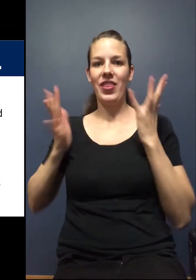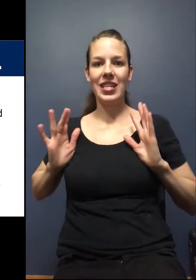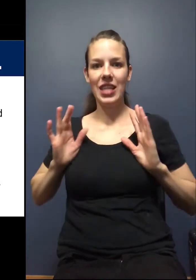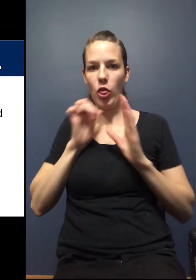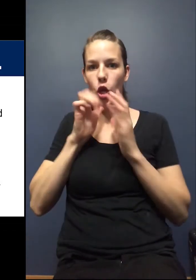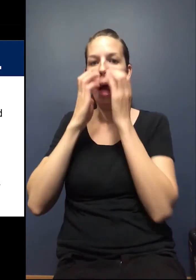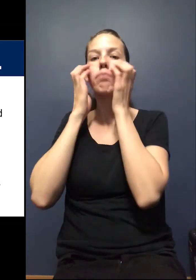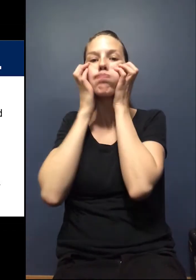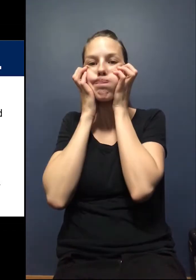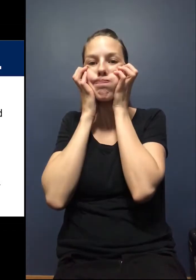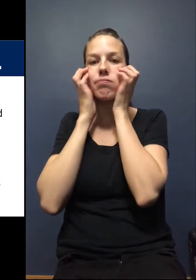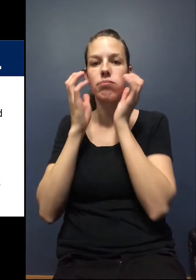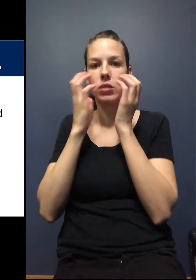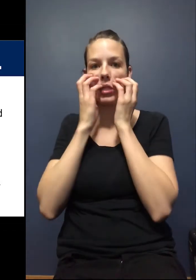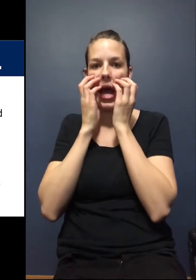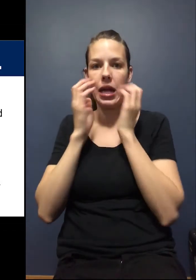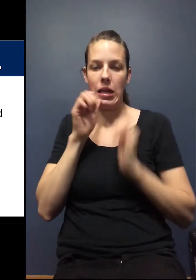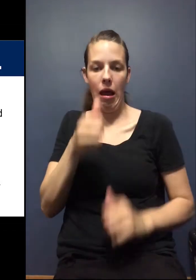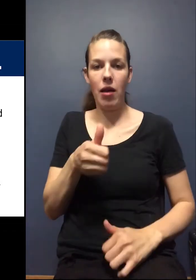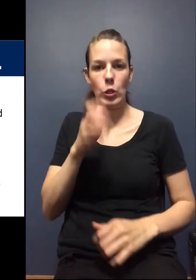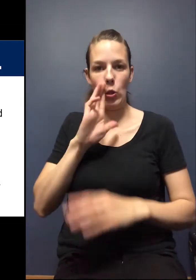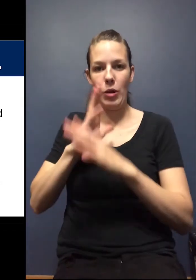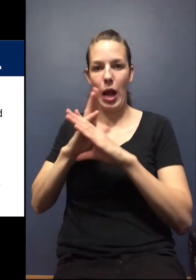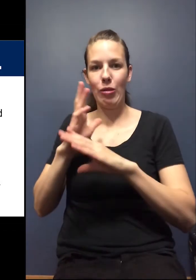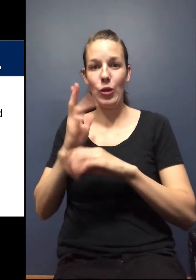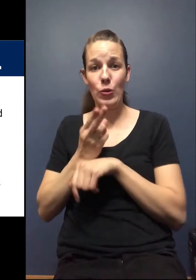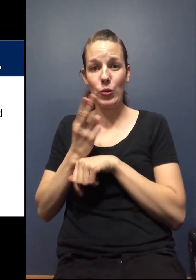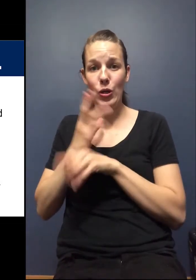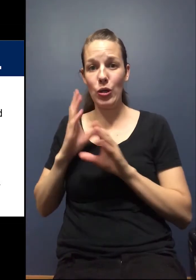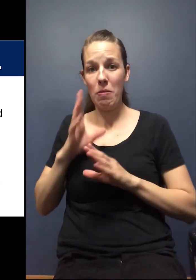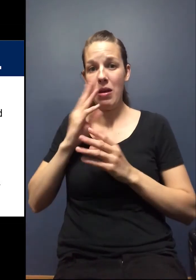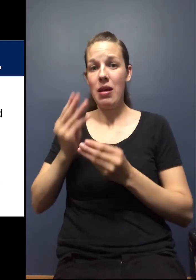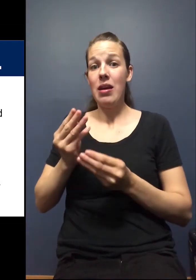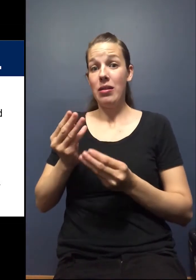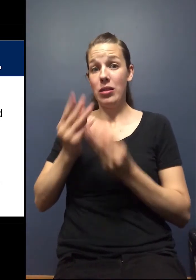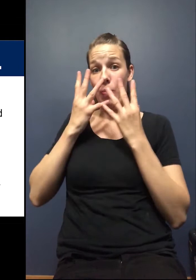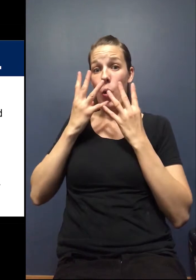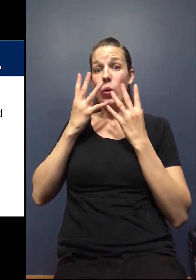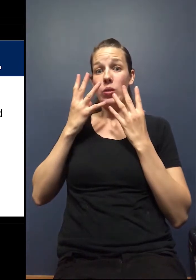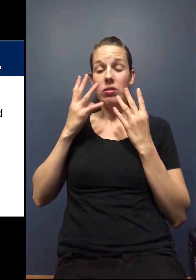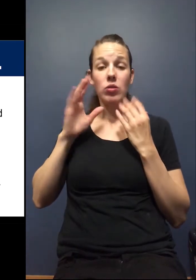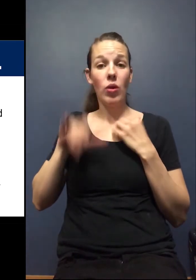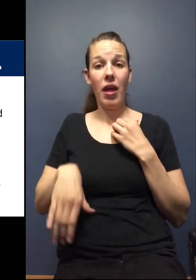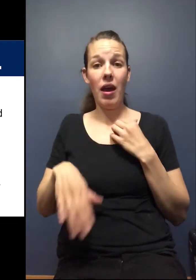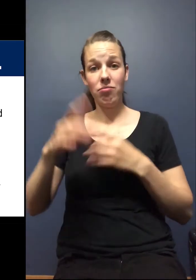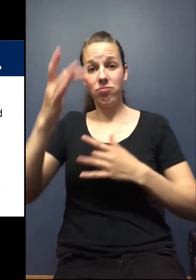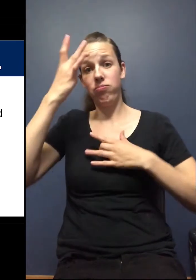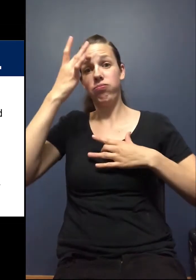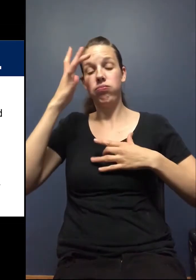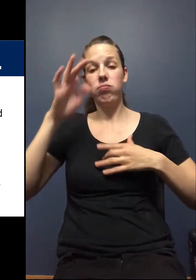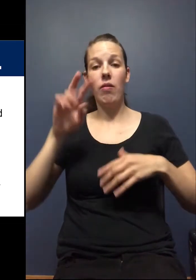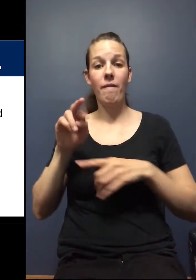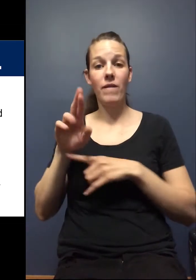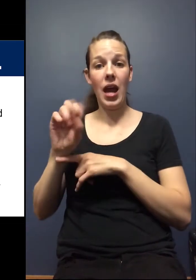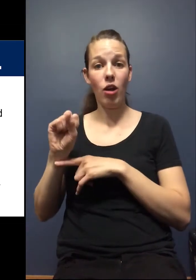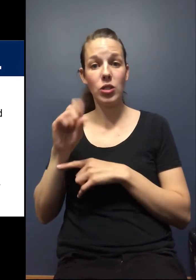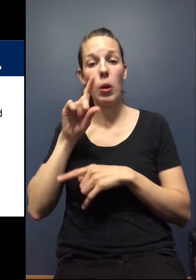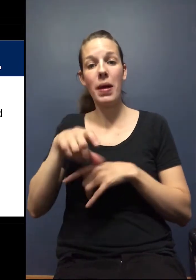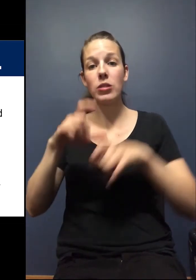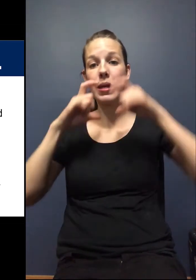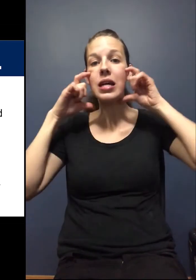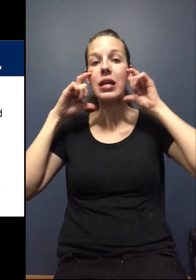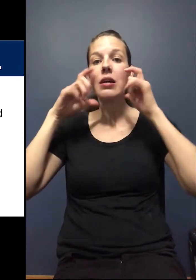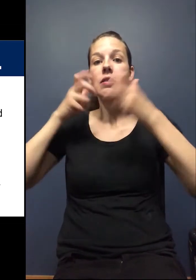order to protect the user from getting exposed to the virus, you need a form fitting mask and those masks in order to be safely worn,